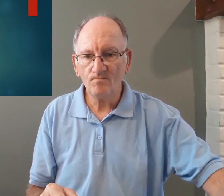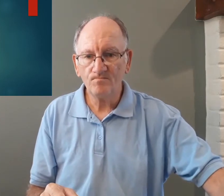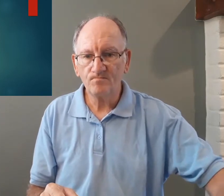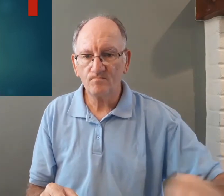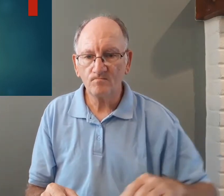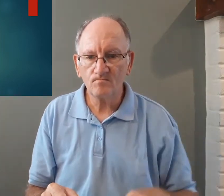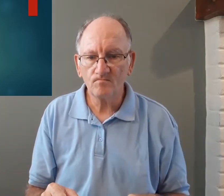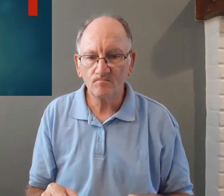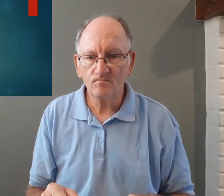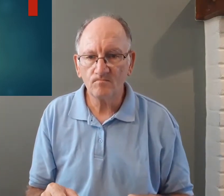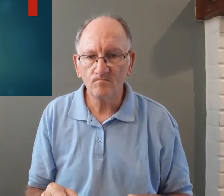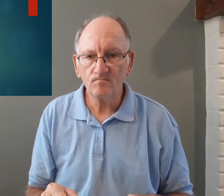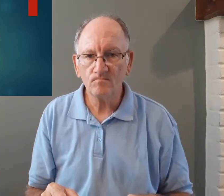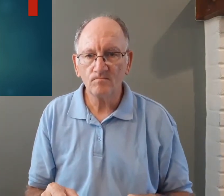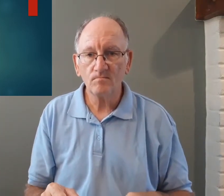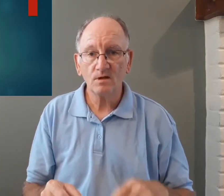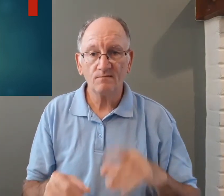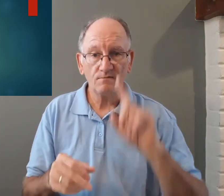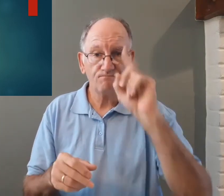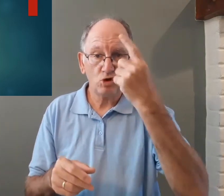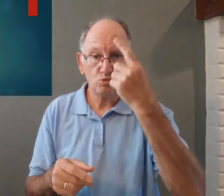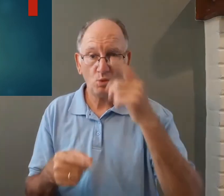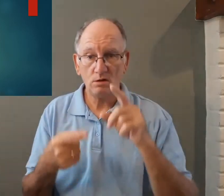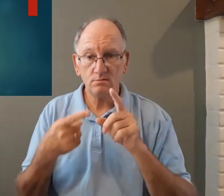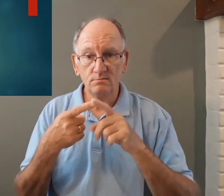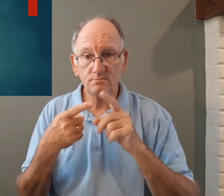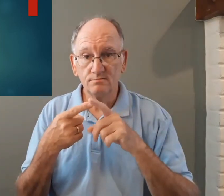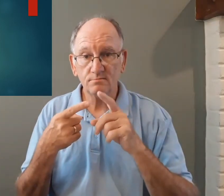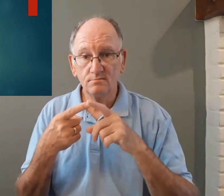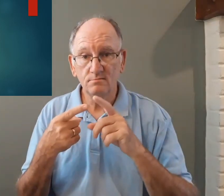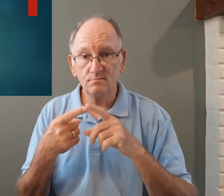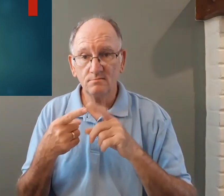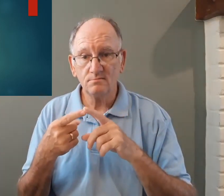first one